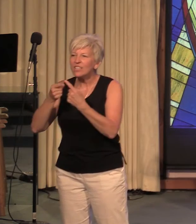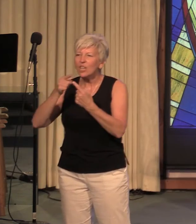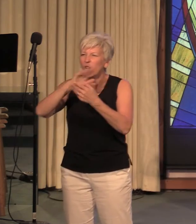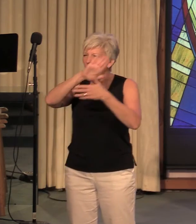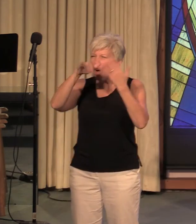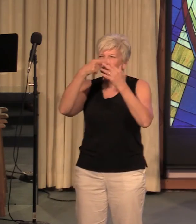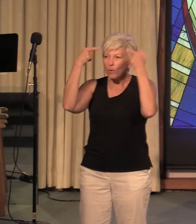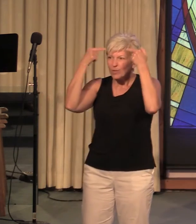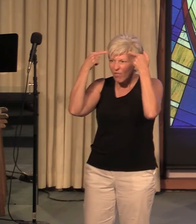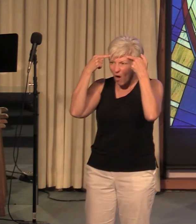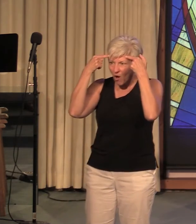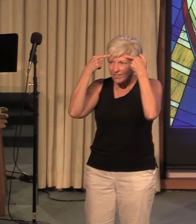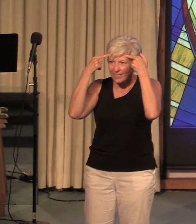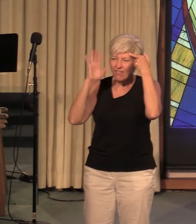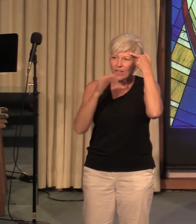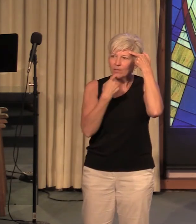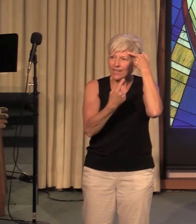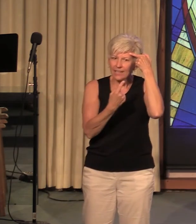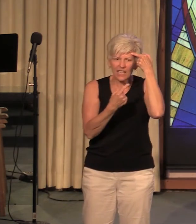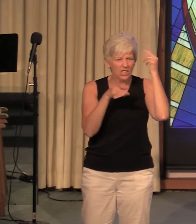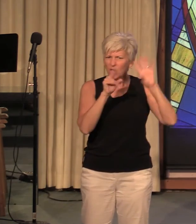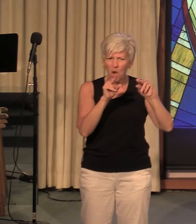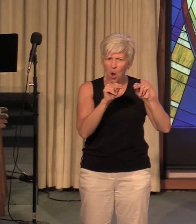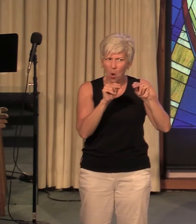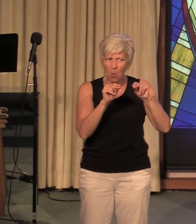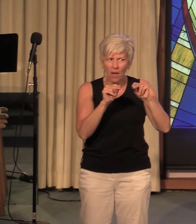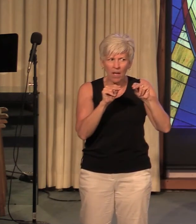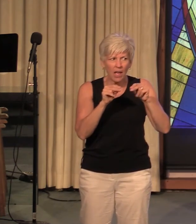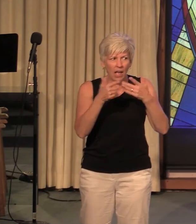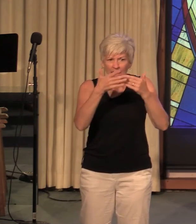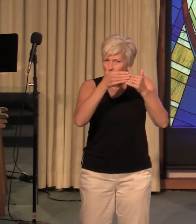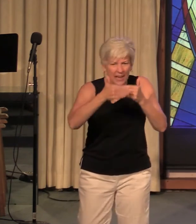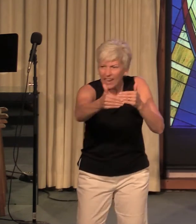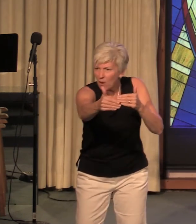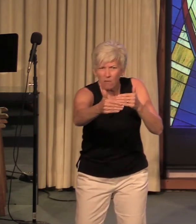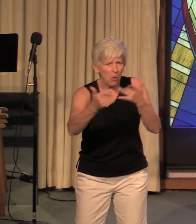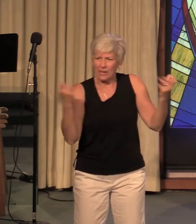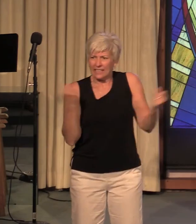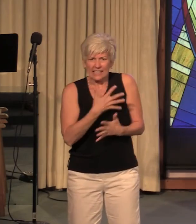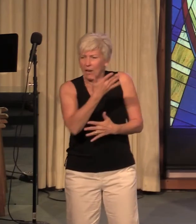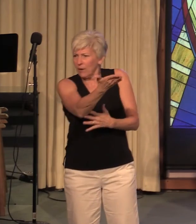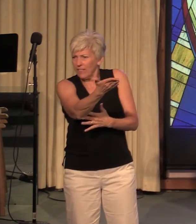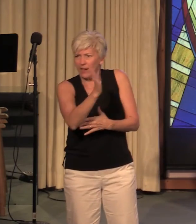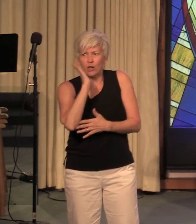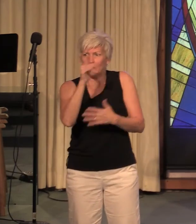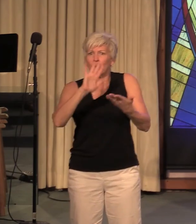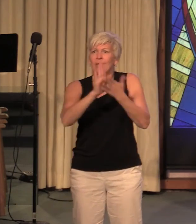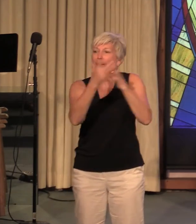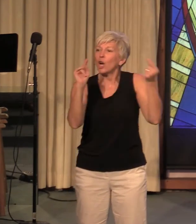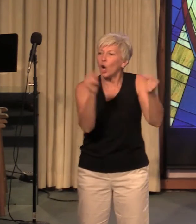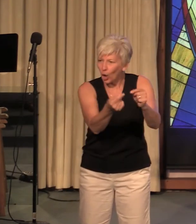that are telling us no you can't go forward it's scary there you'll get hurt